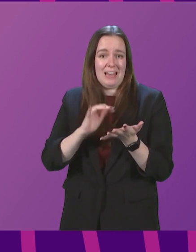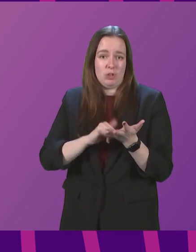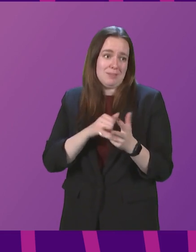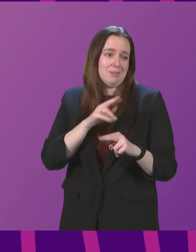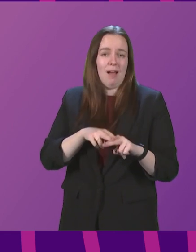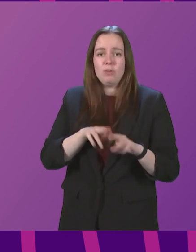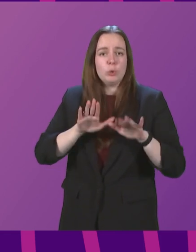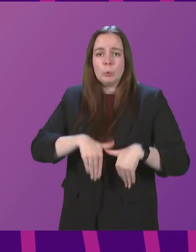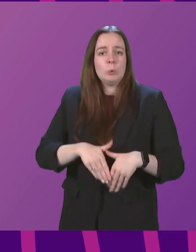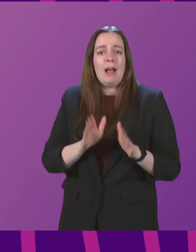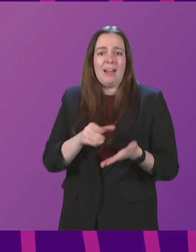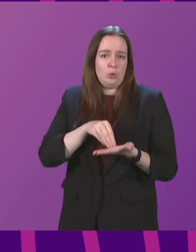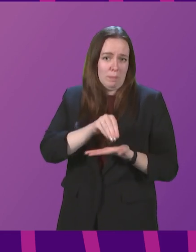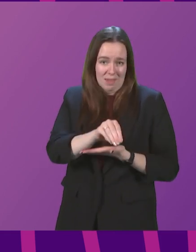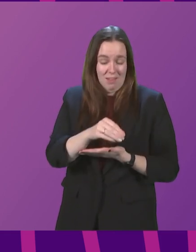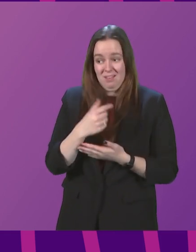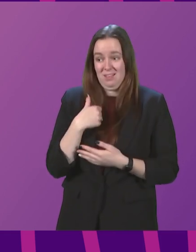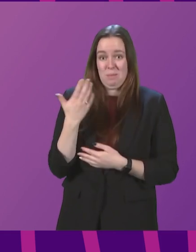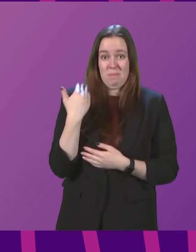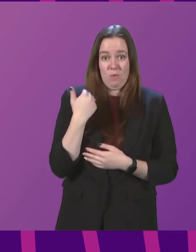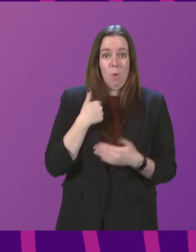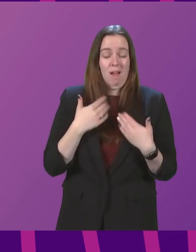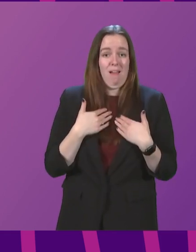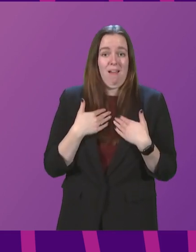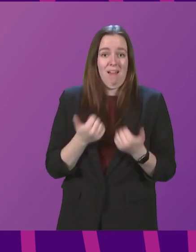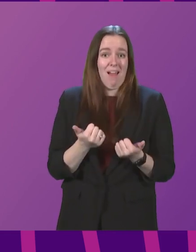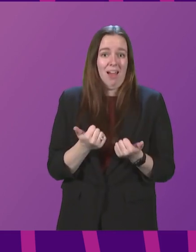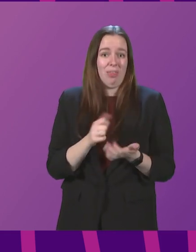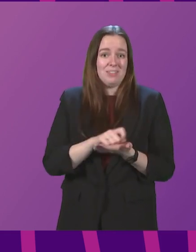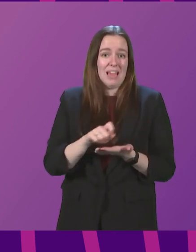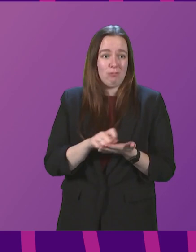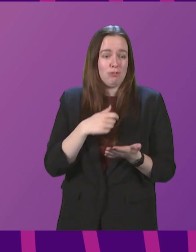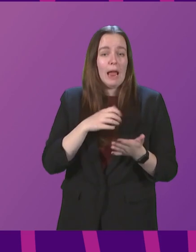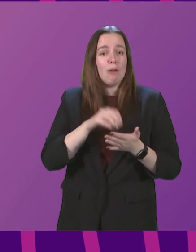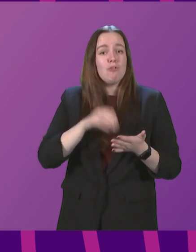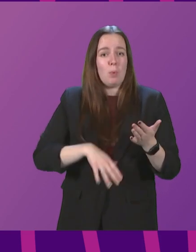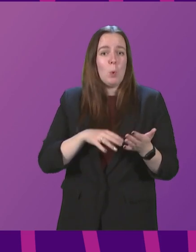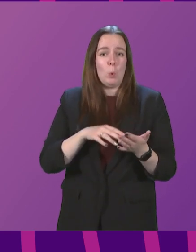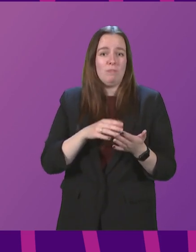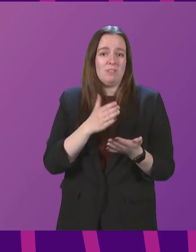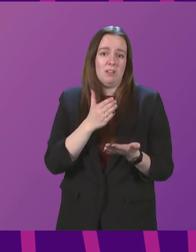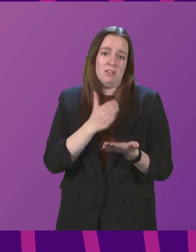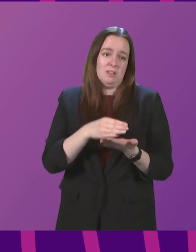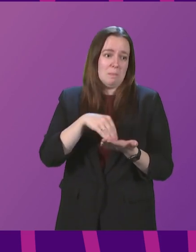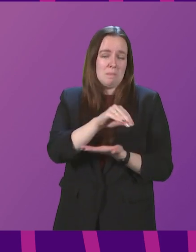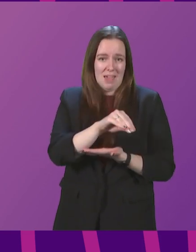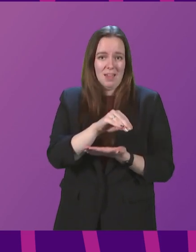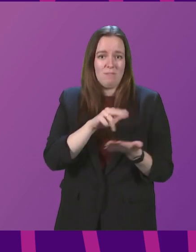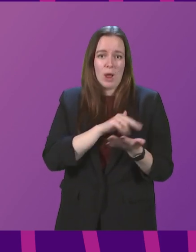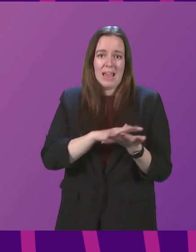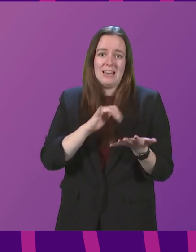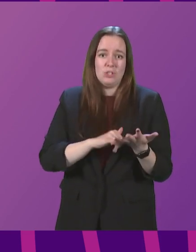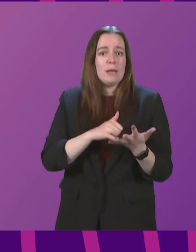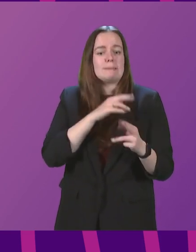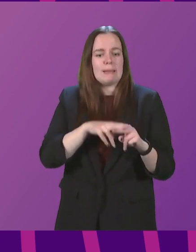cars when they turn up to work. I was the Health Secretary that removed car parking charges at NHS-owned car parks at the start of the pandemic.